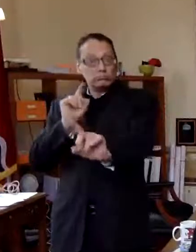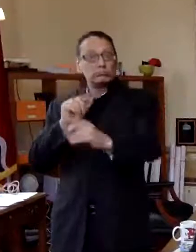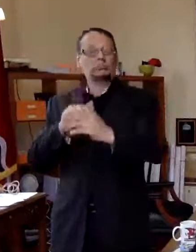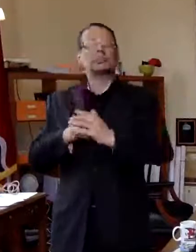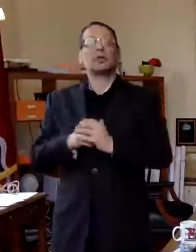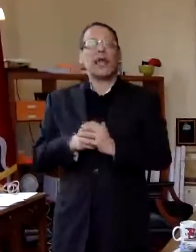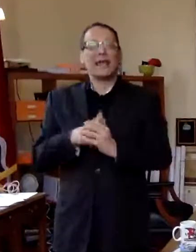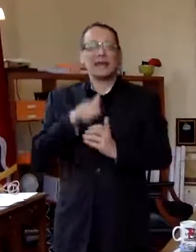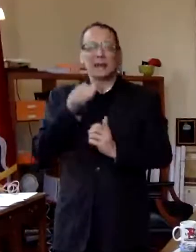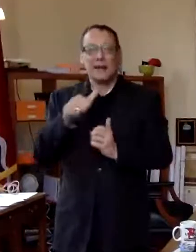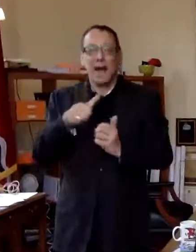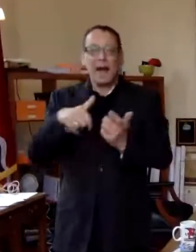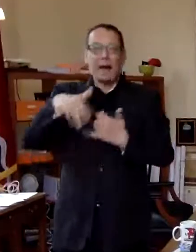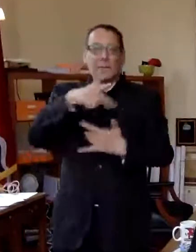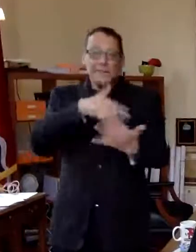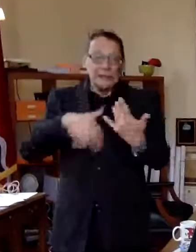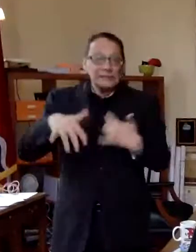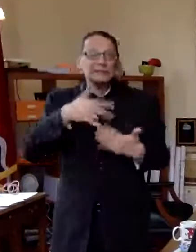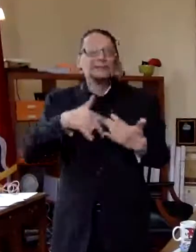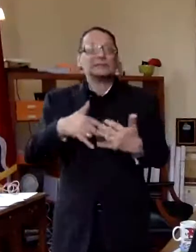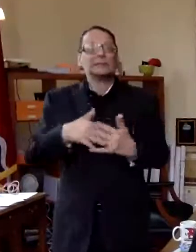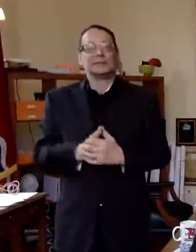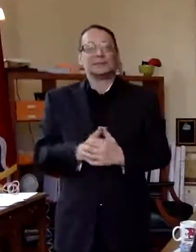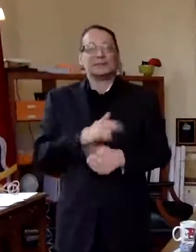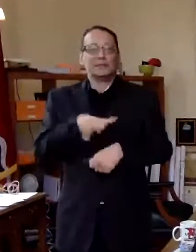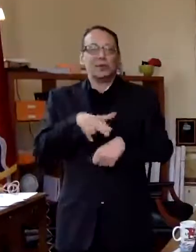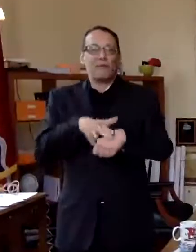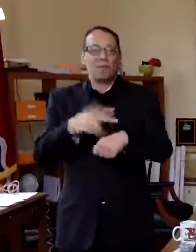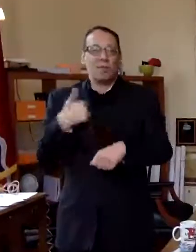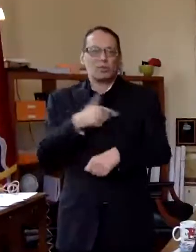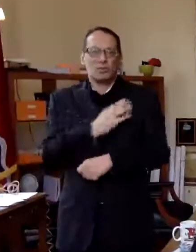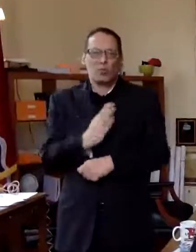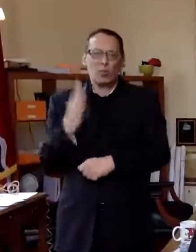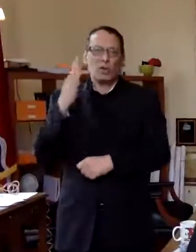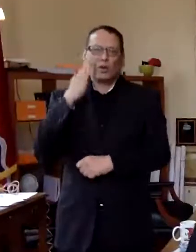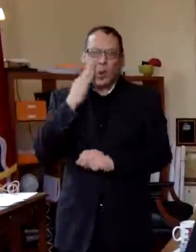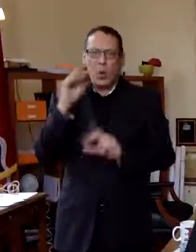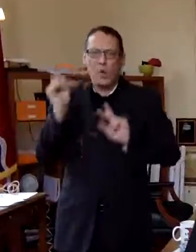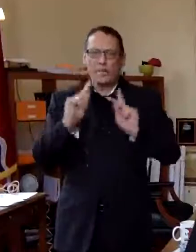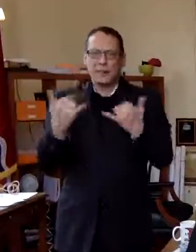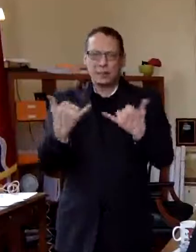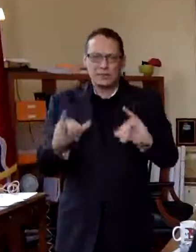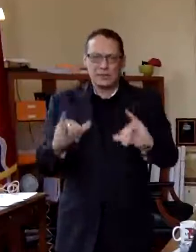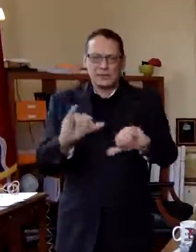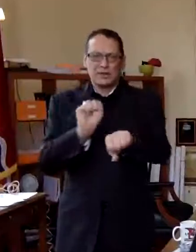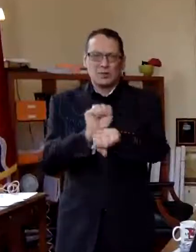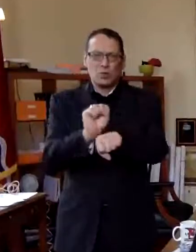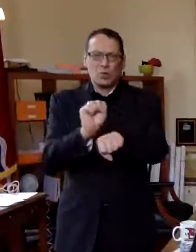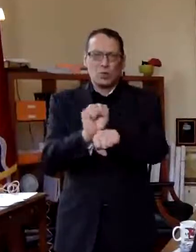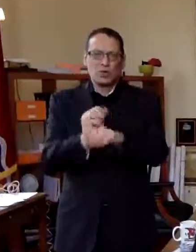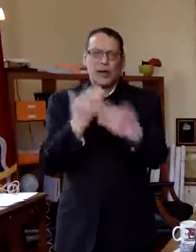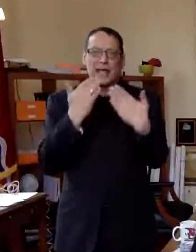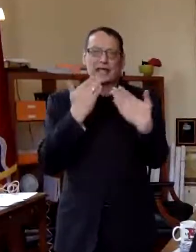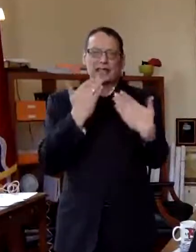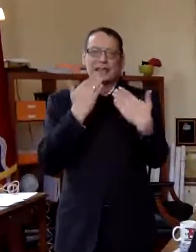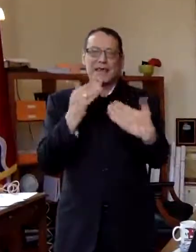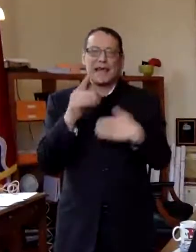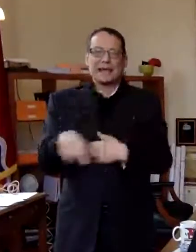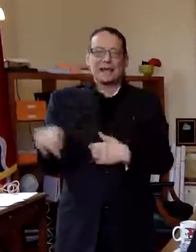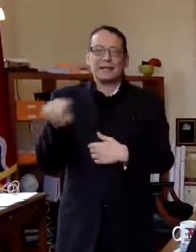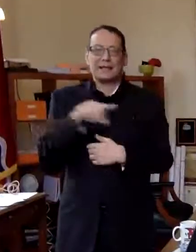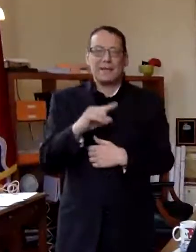not mixing it up socially uh of course we know there are a lot of people still working and i i just want to thank them uh